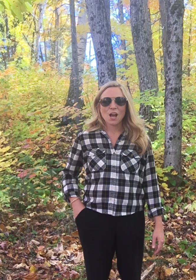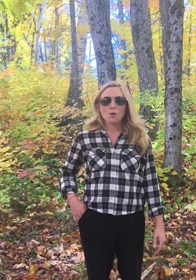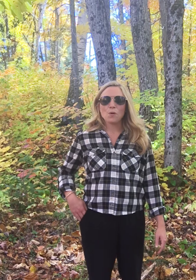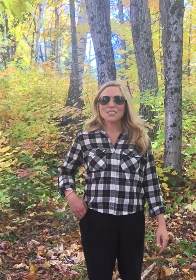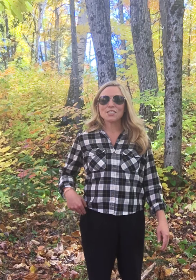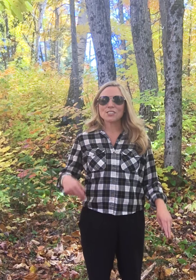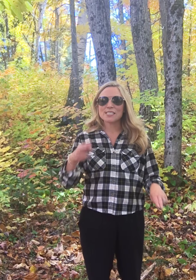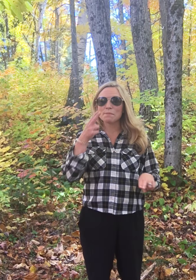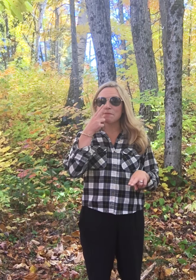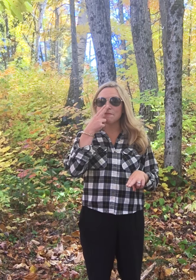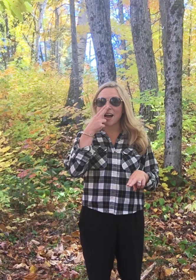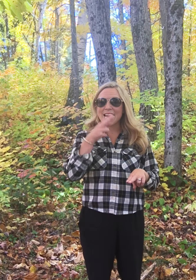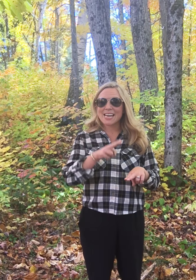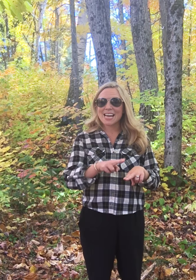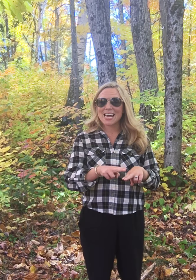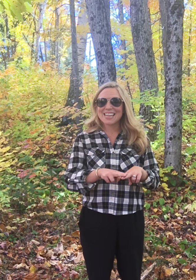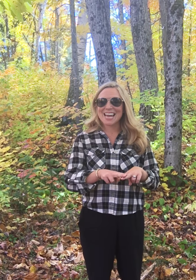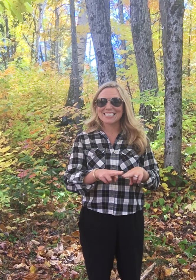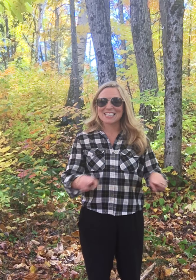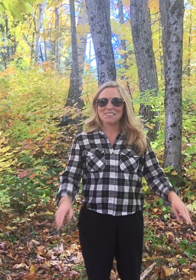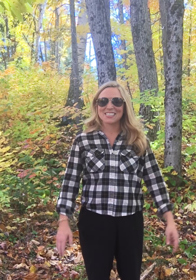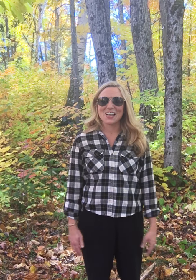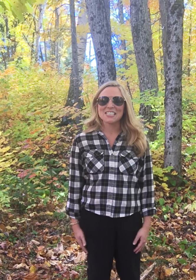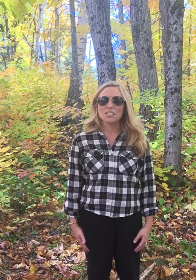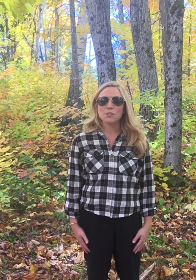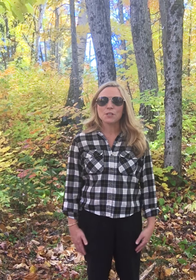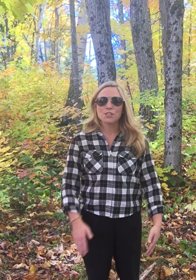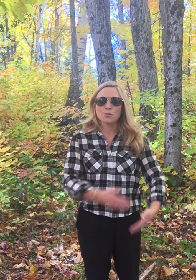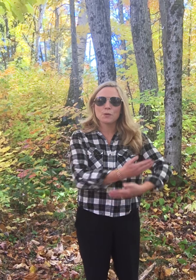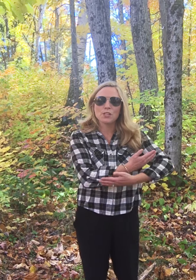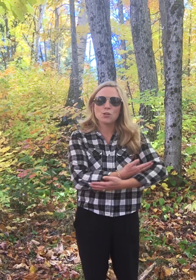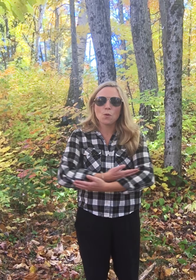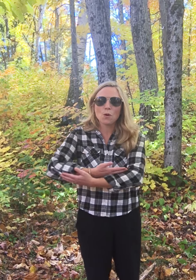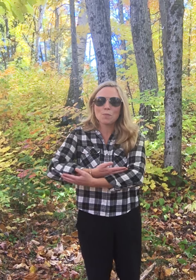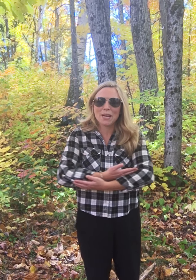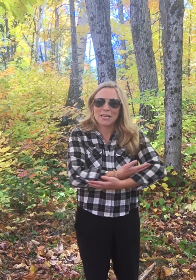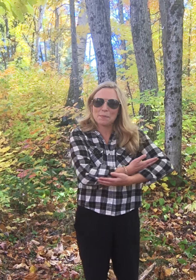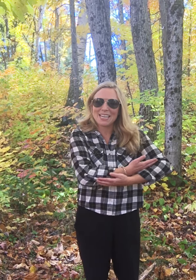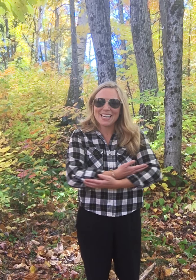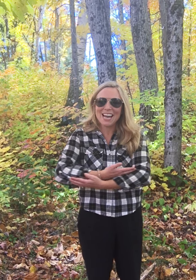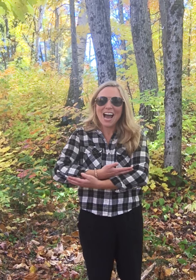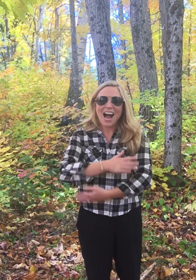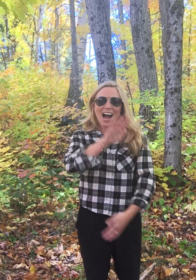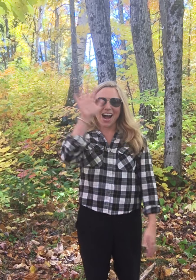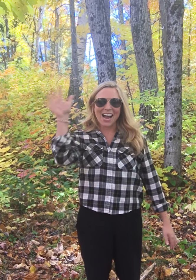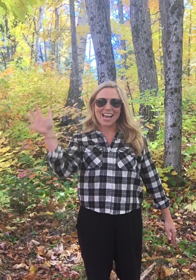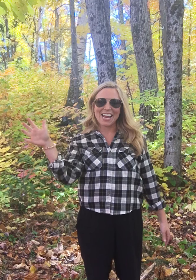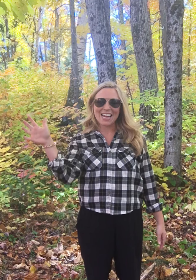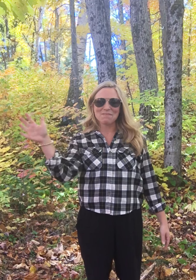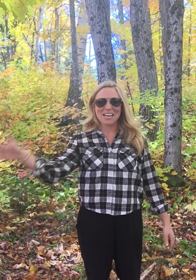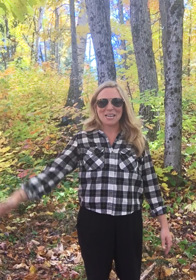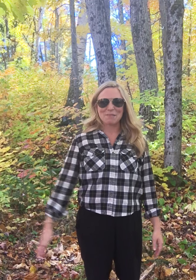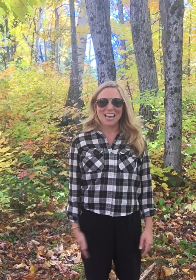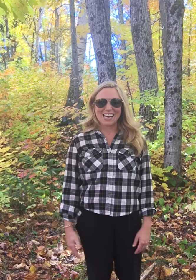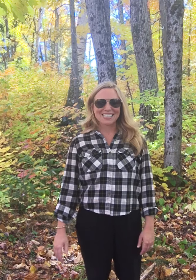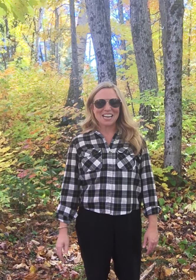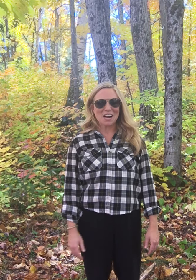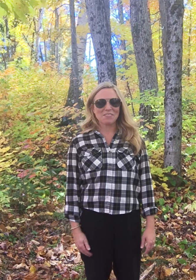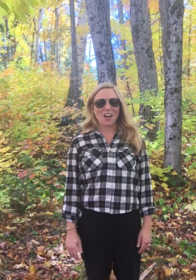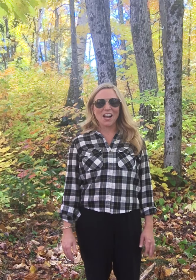Want to learn some fun Thanksgiving signs that you can use with your baby? Hi, my name is Ashley and I've taught